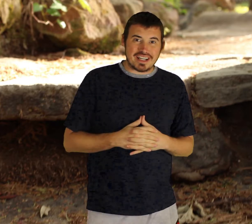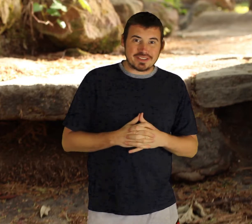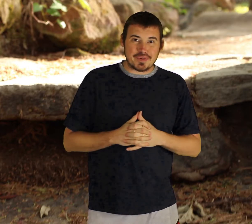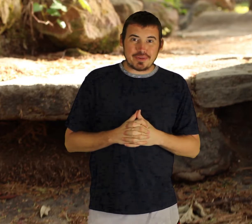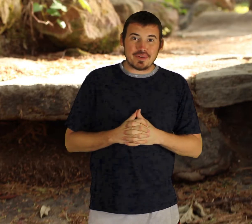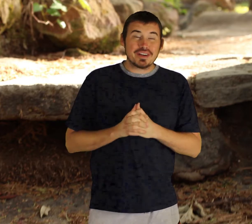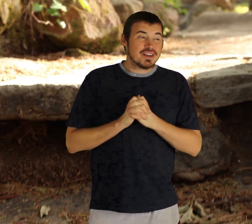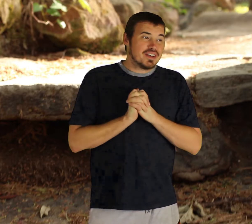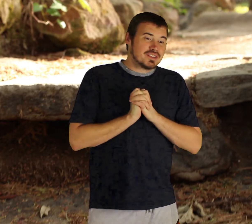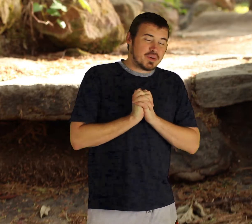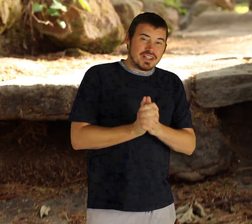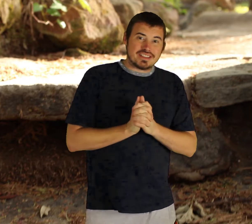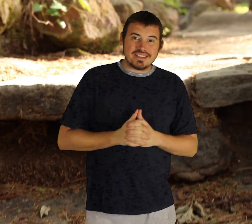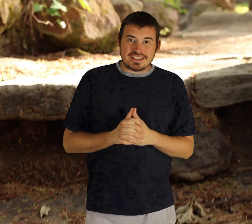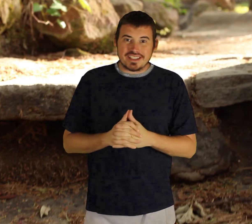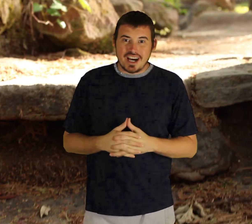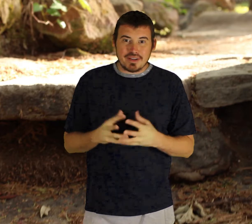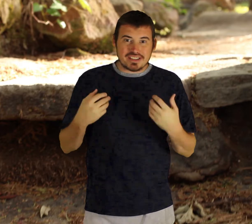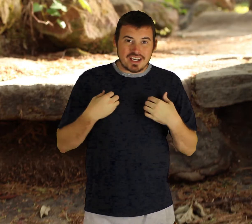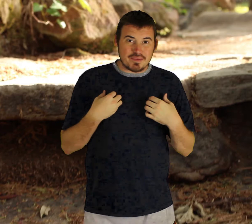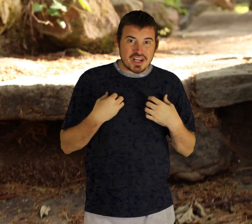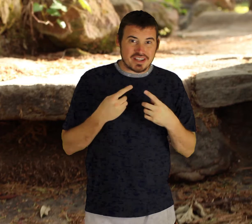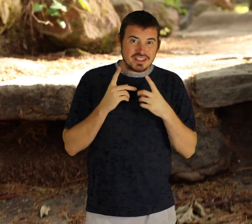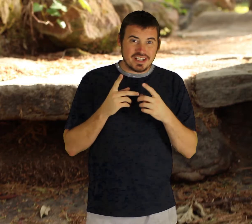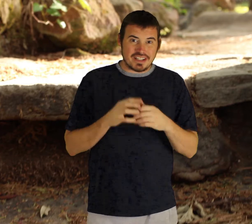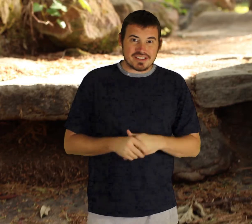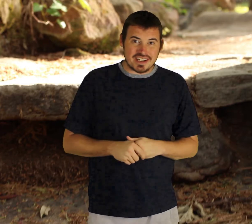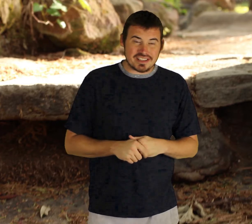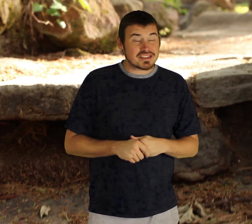in 1944 so uh till next here in comics i'm jonathan give us legends